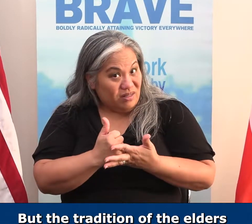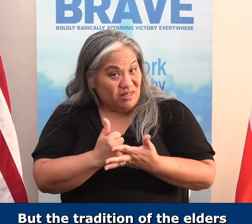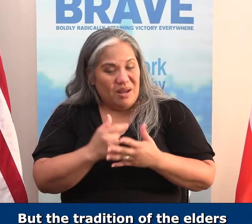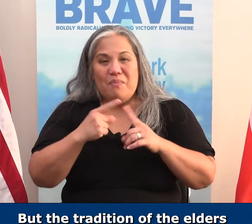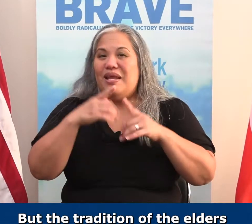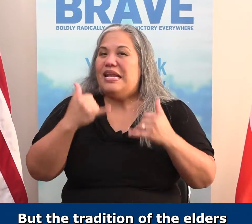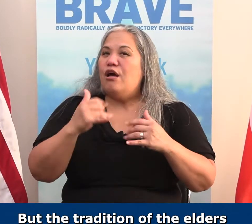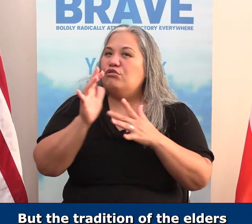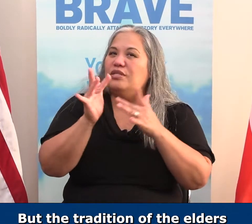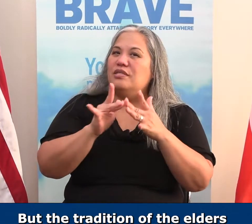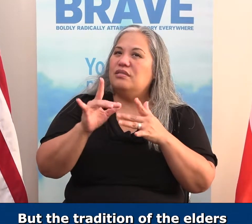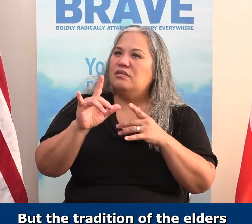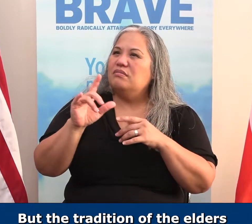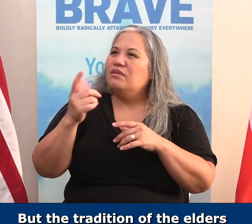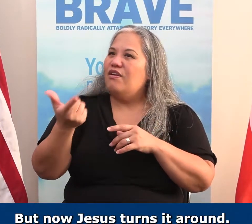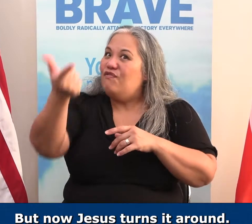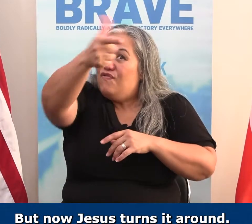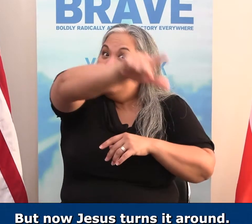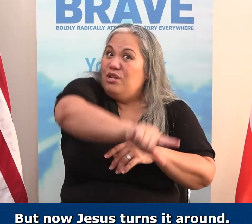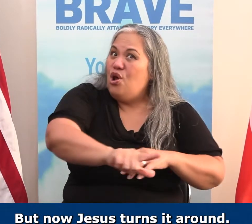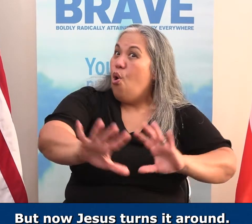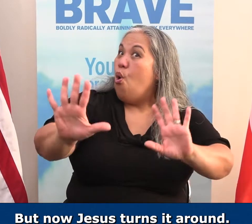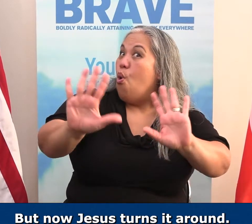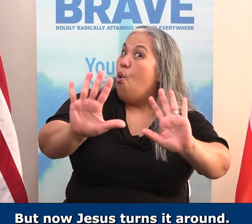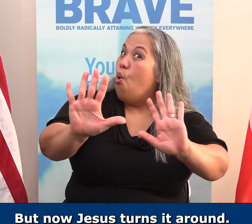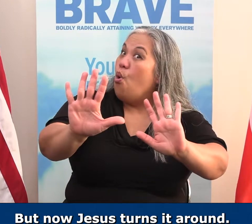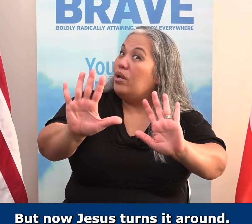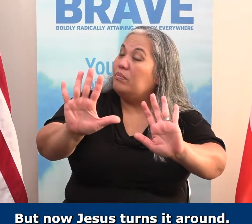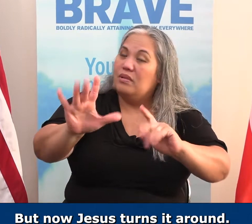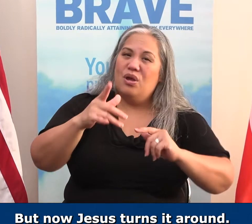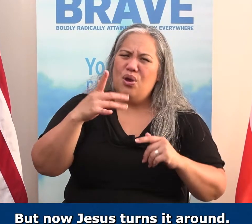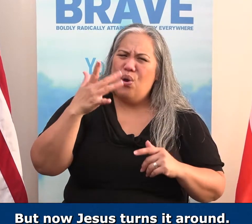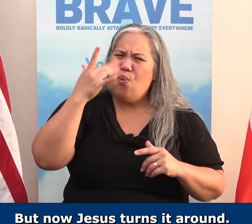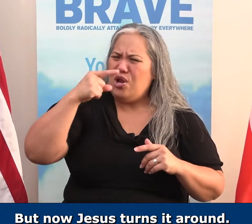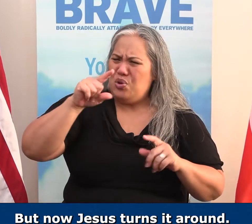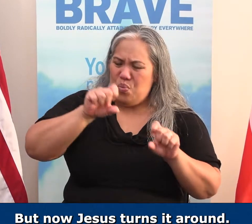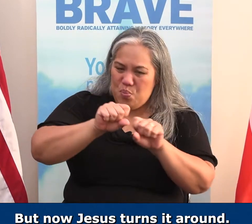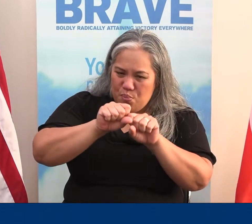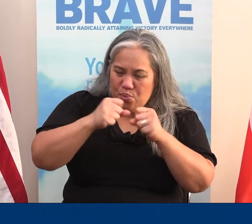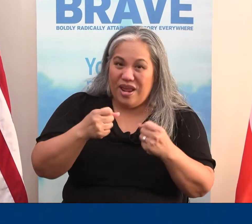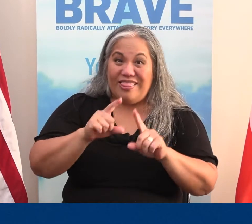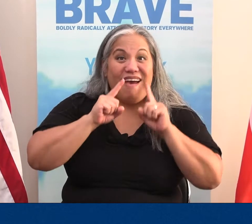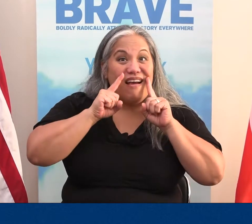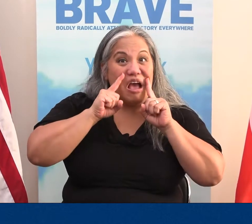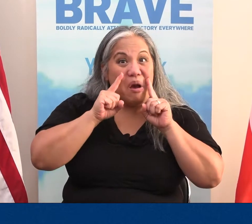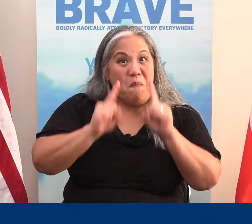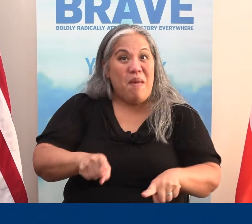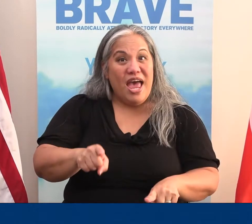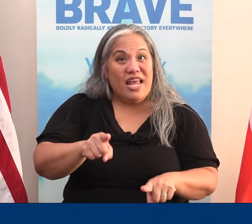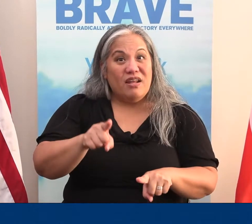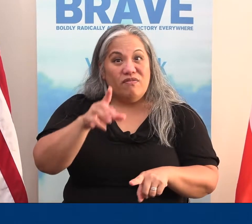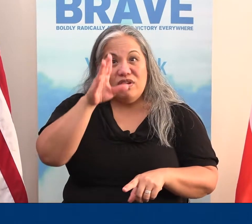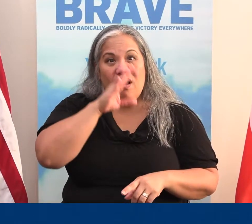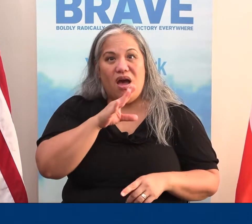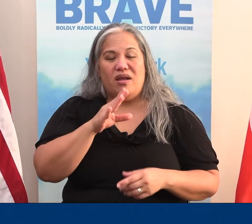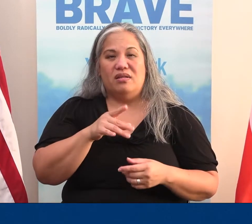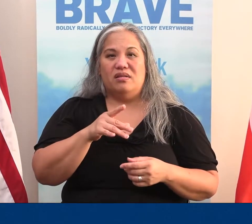the scriptures. Amen? But, now, Jesus turns it around, and he says, well, now, hold it, guys. Why are you breaking the command